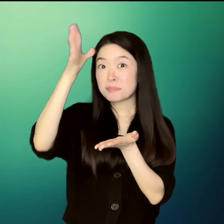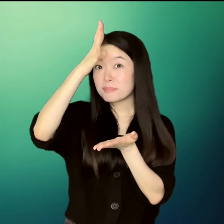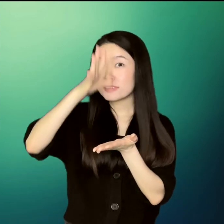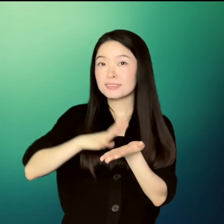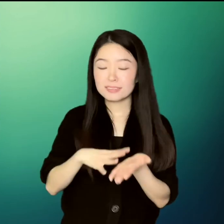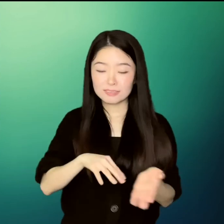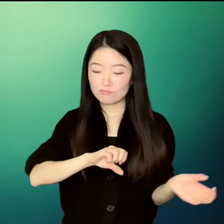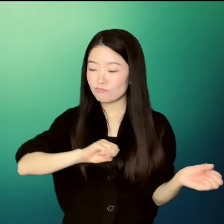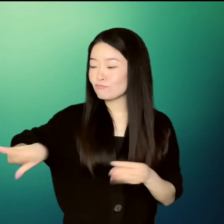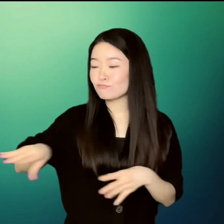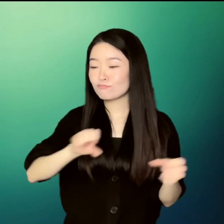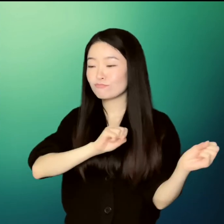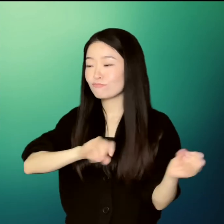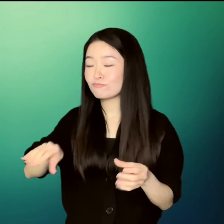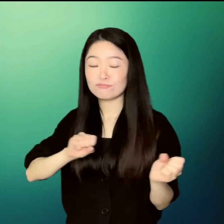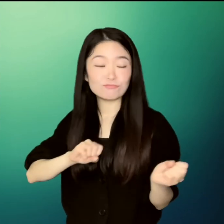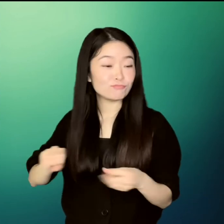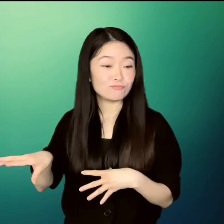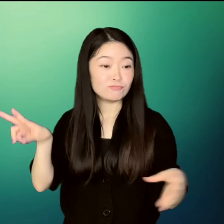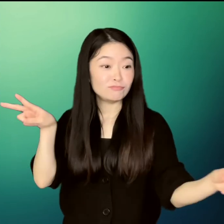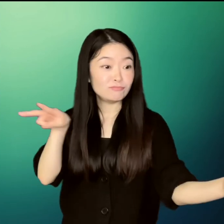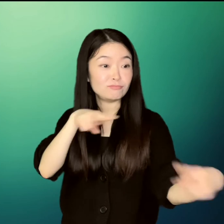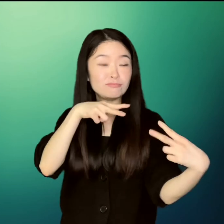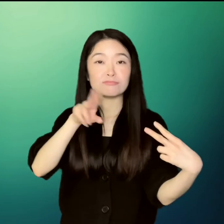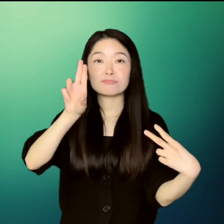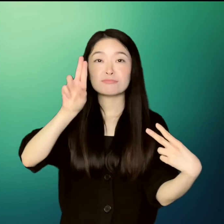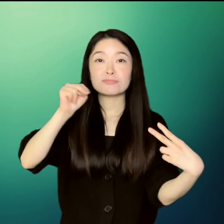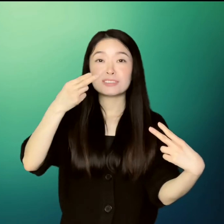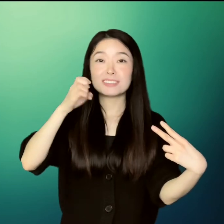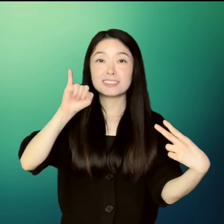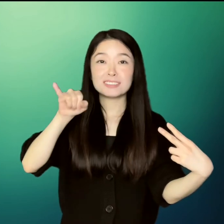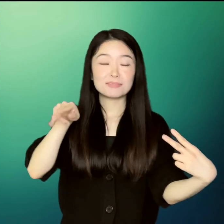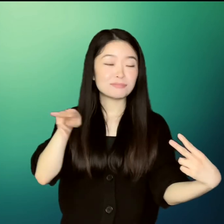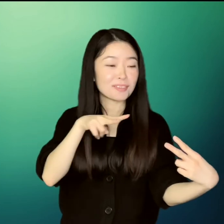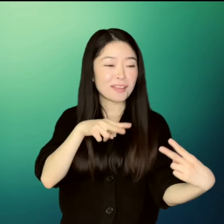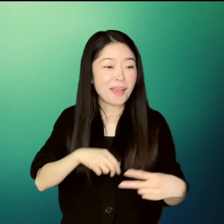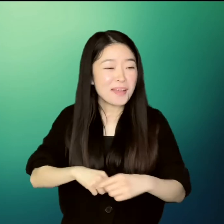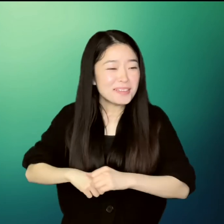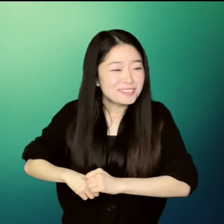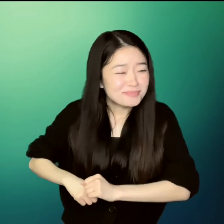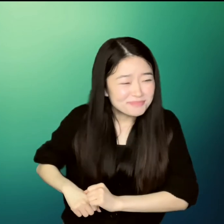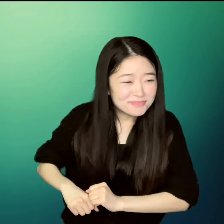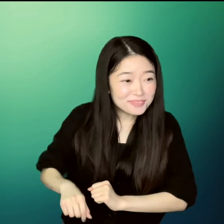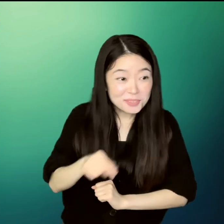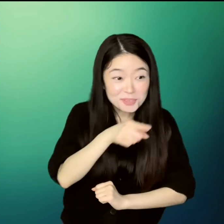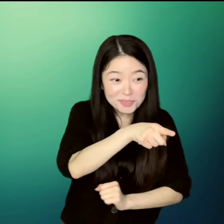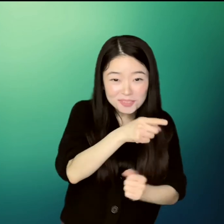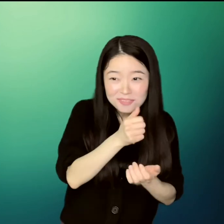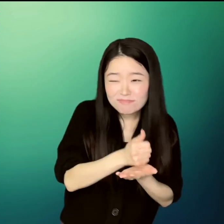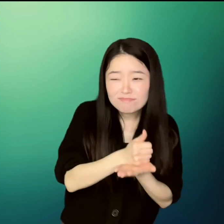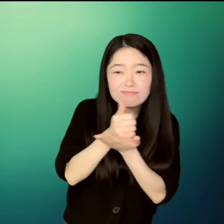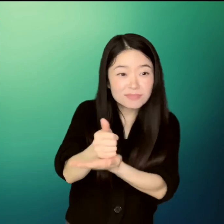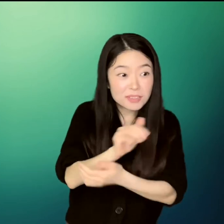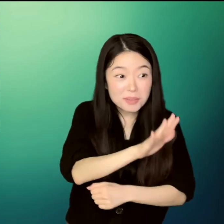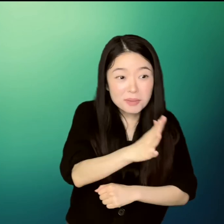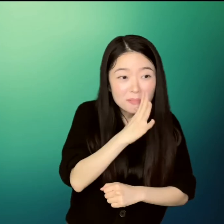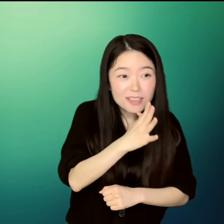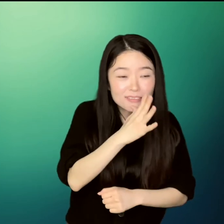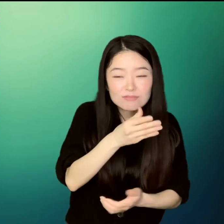At the checkout counter, a friendly man smiled at Un He. Helping your mother with the shopping, he